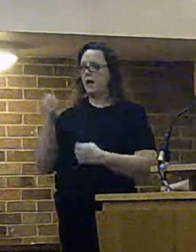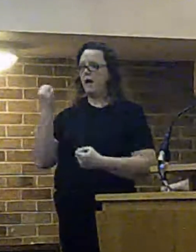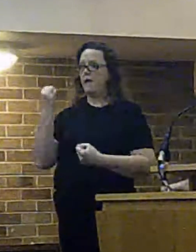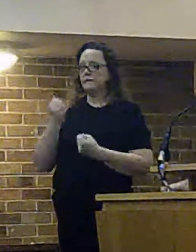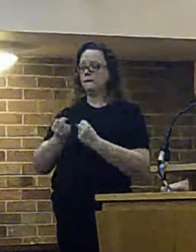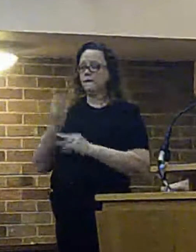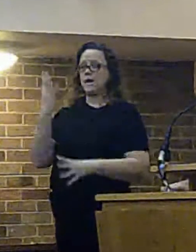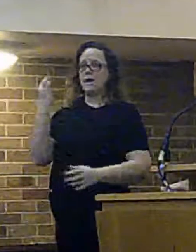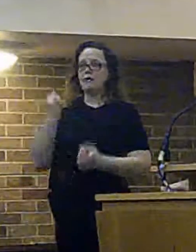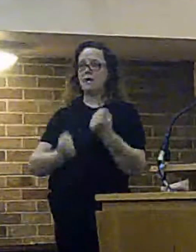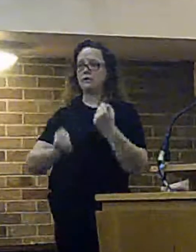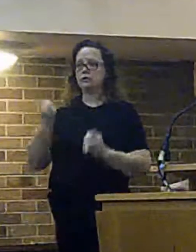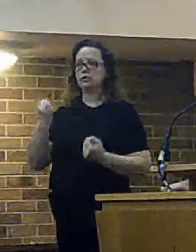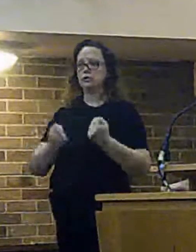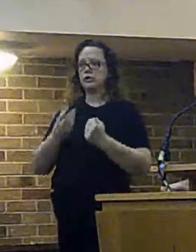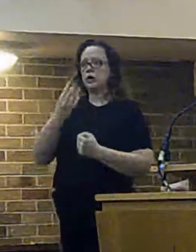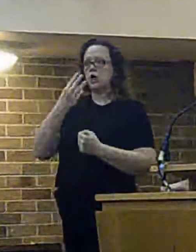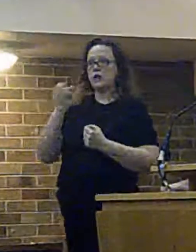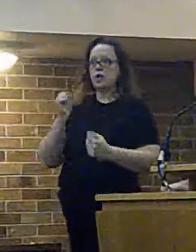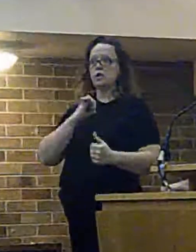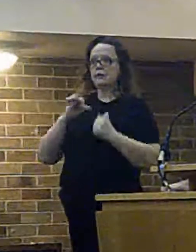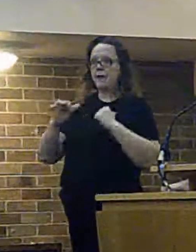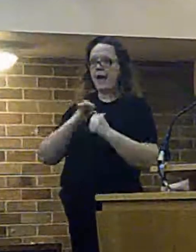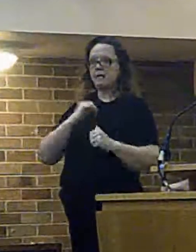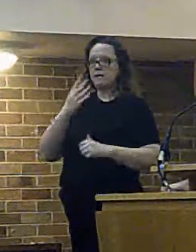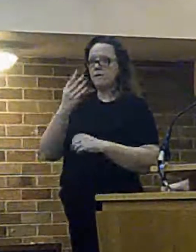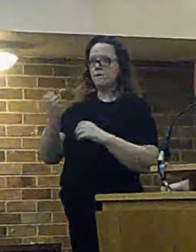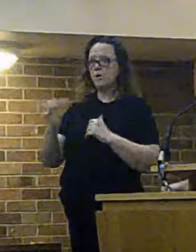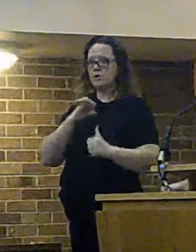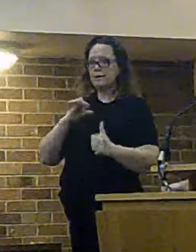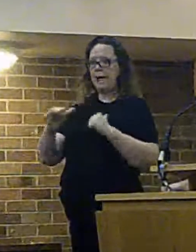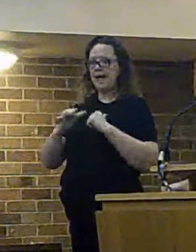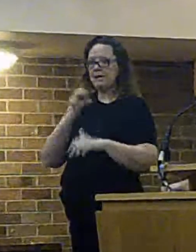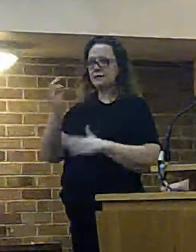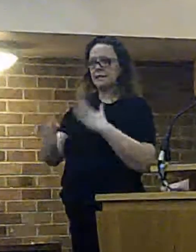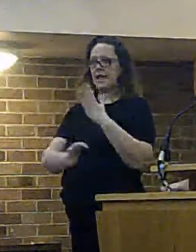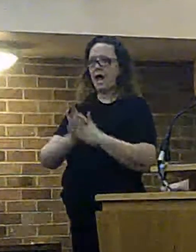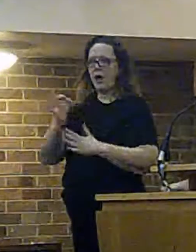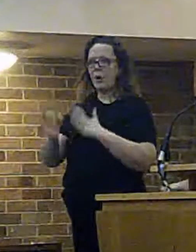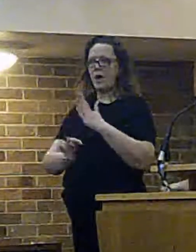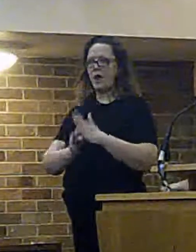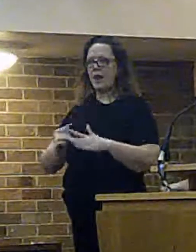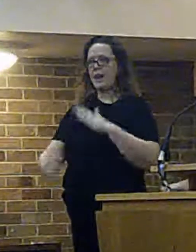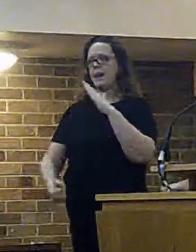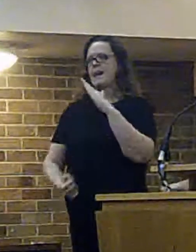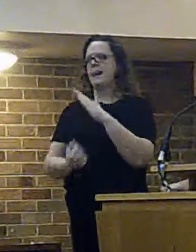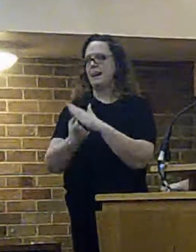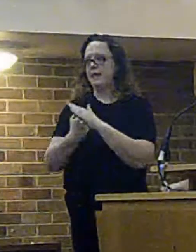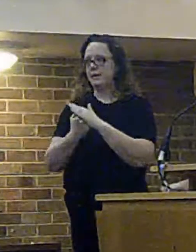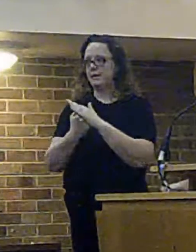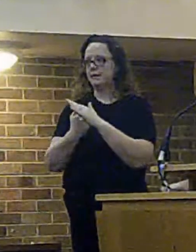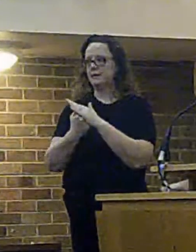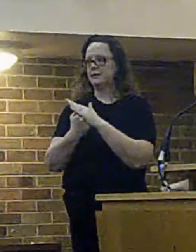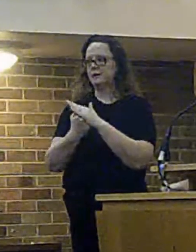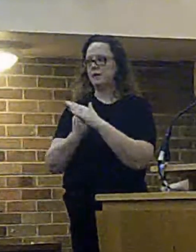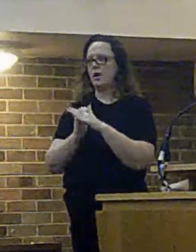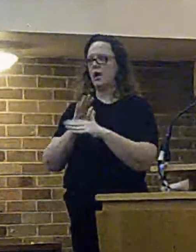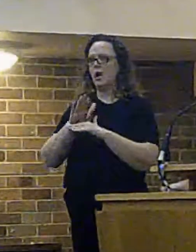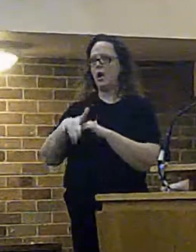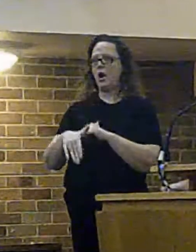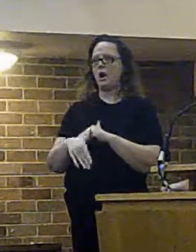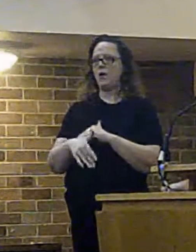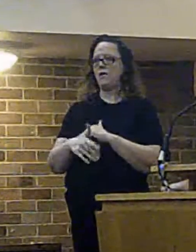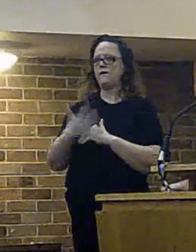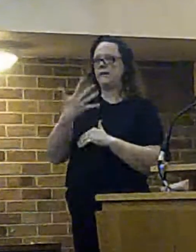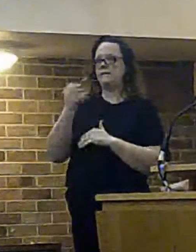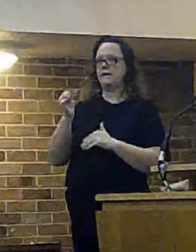through 30 mile an hour or 40 mile an hour don't there speed limit areas exceeding anything